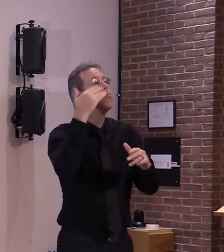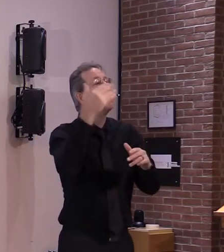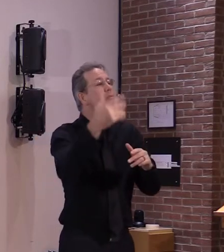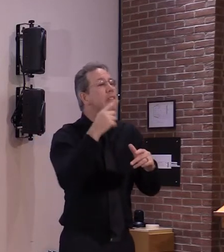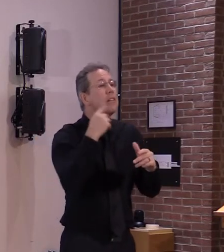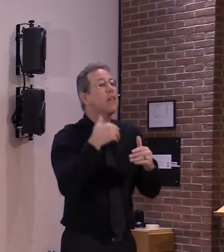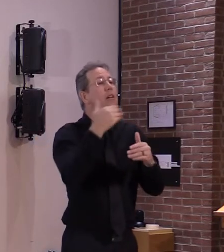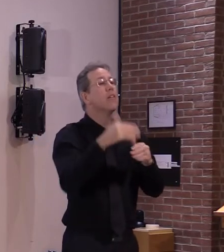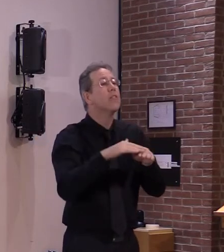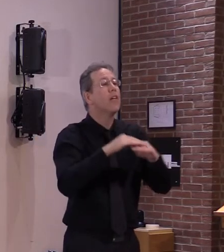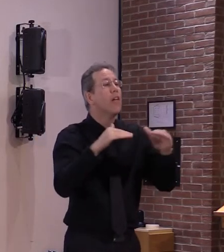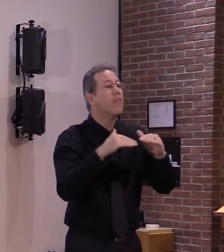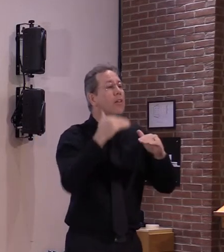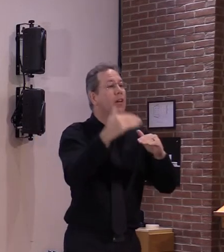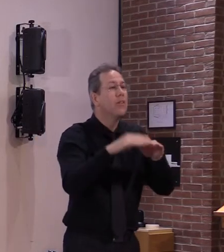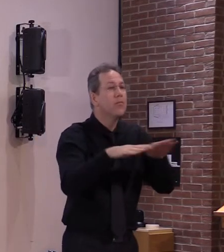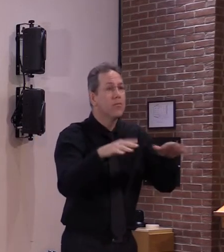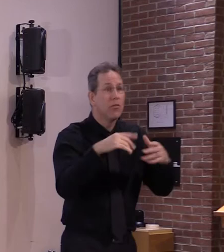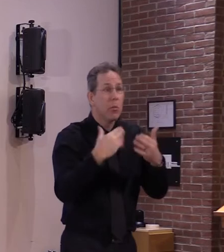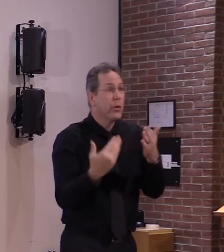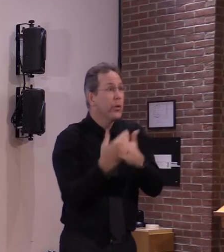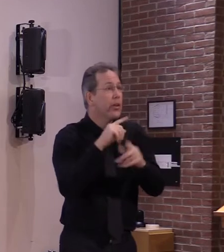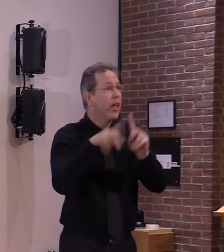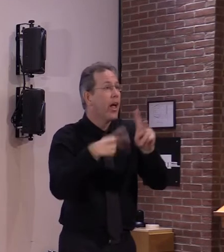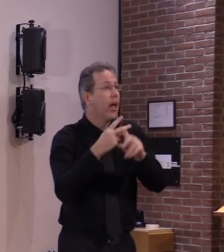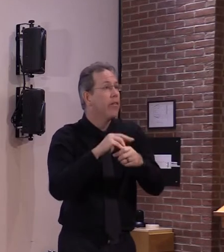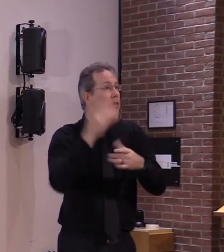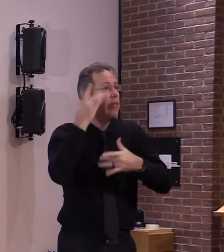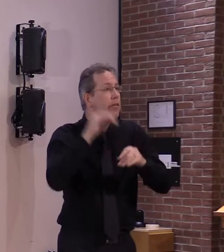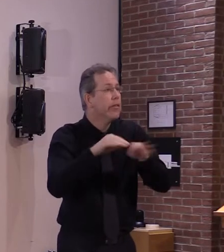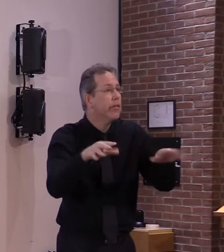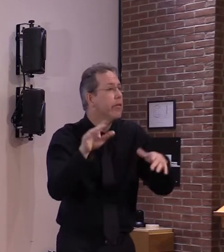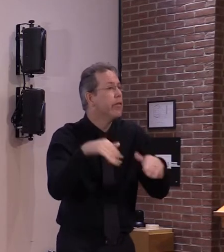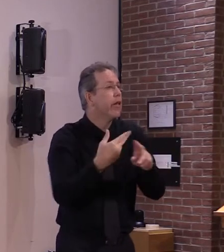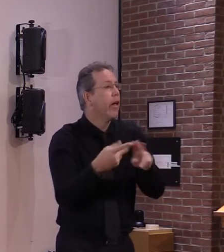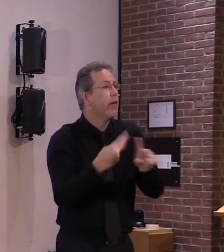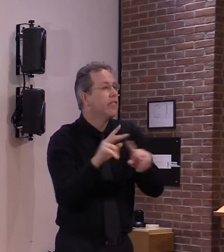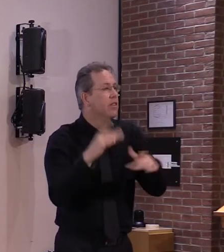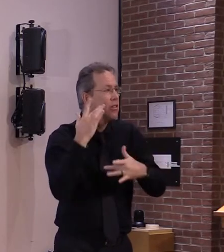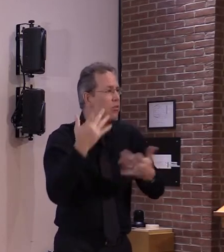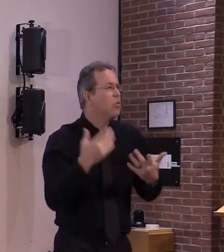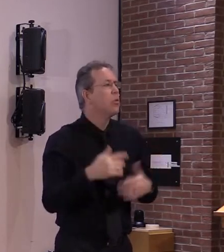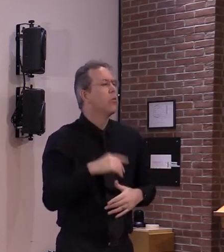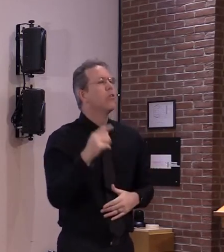now i believe dr leffler is going to make his comments by video